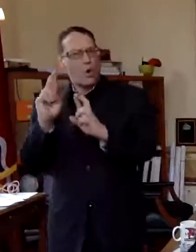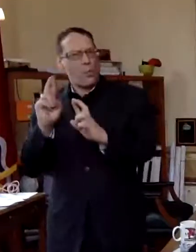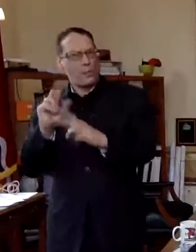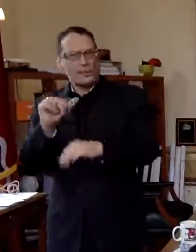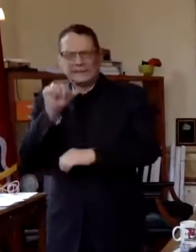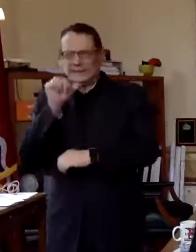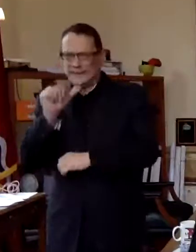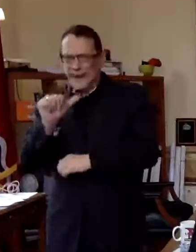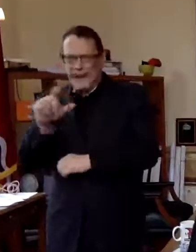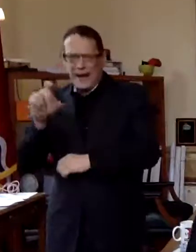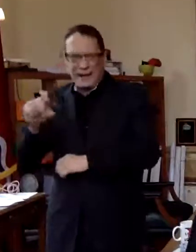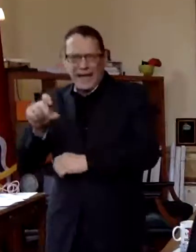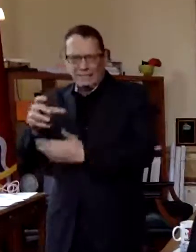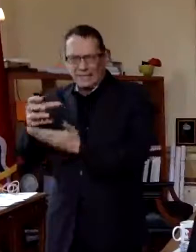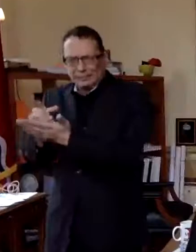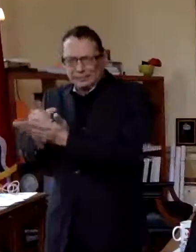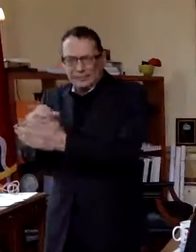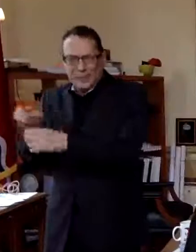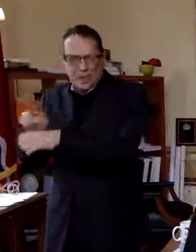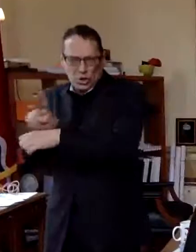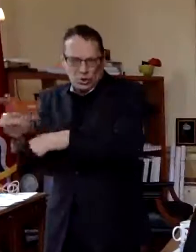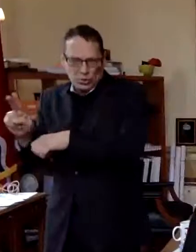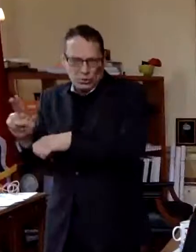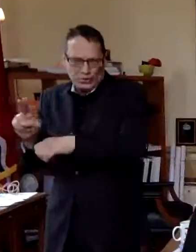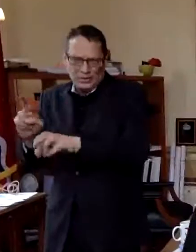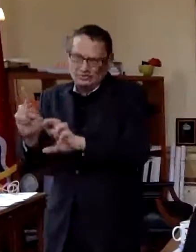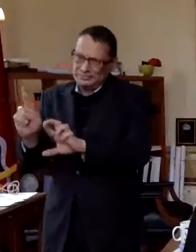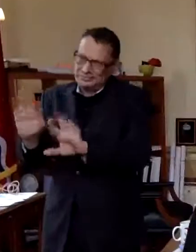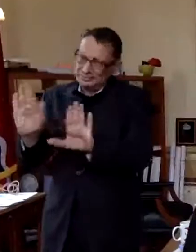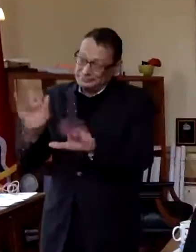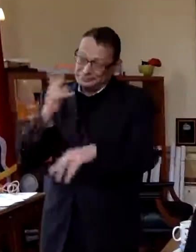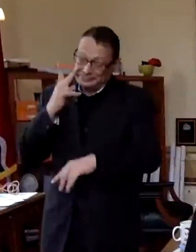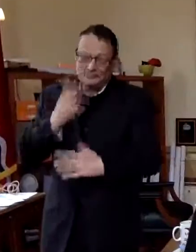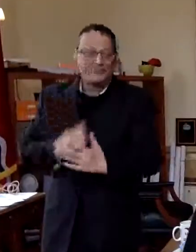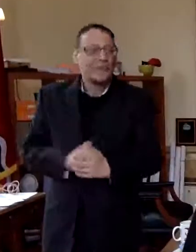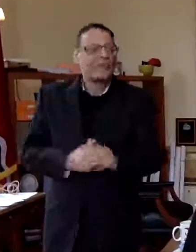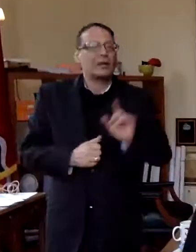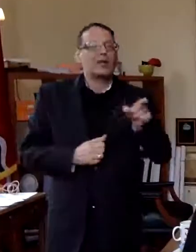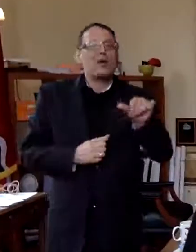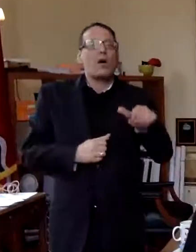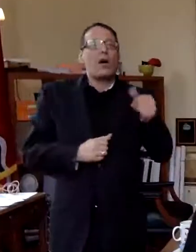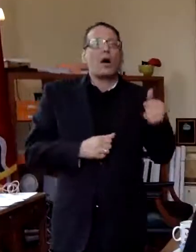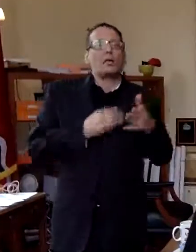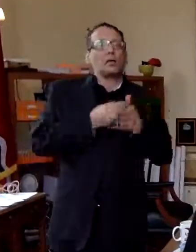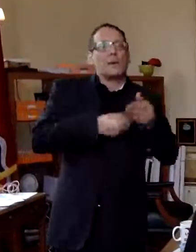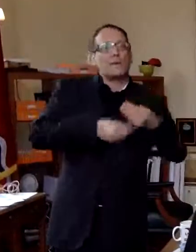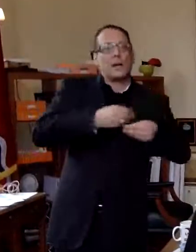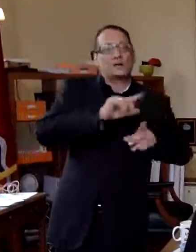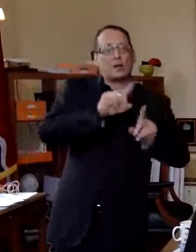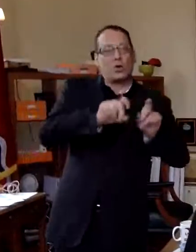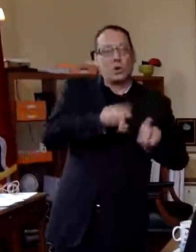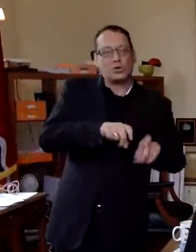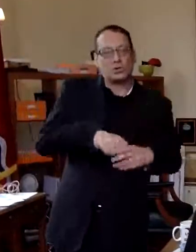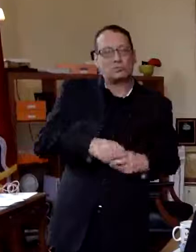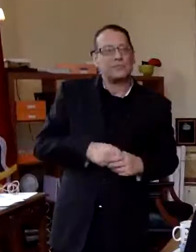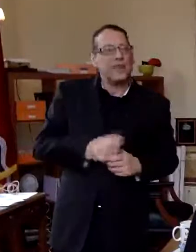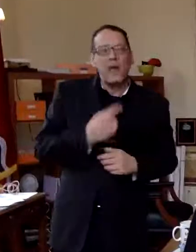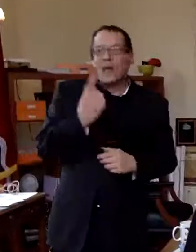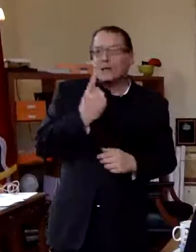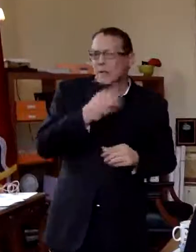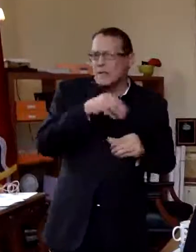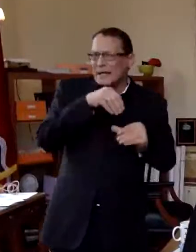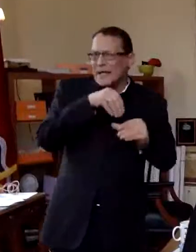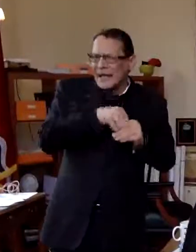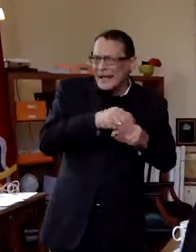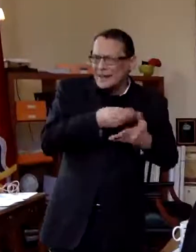uh eat into that fund balance too much um another budget question mayor are there things in the budget that